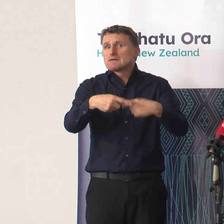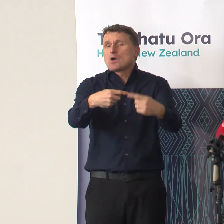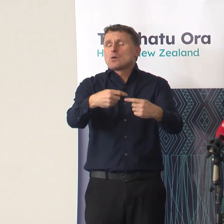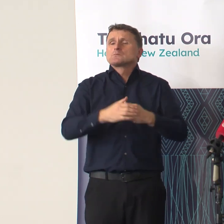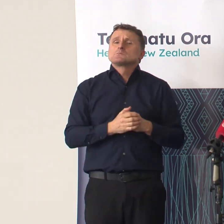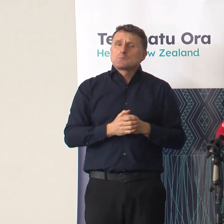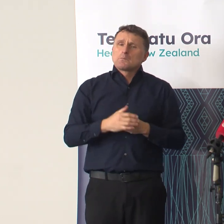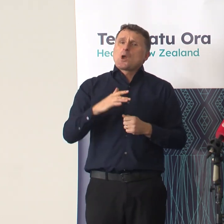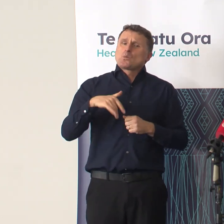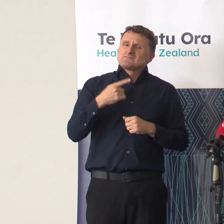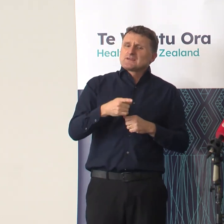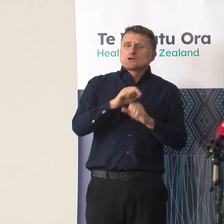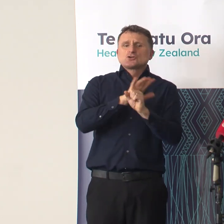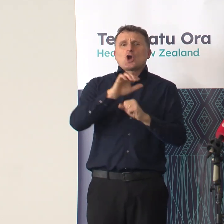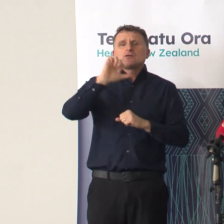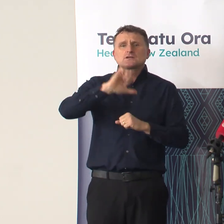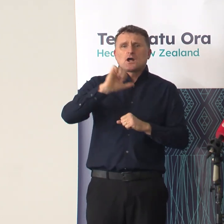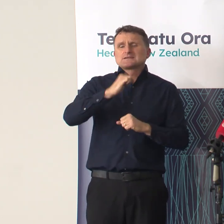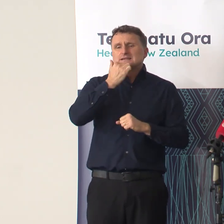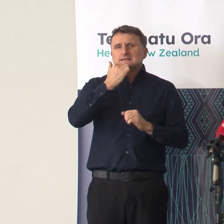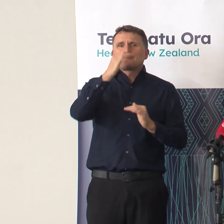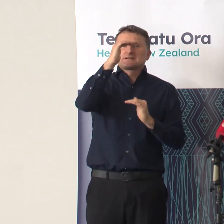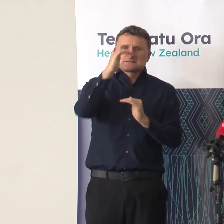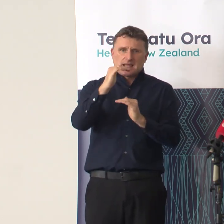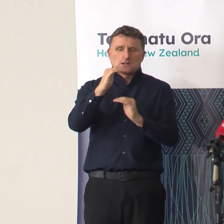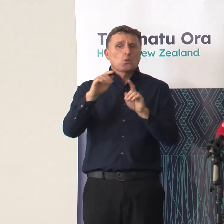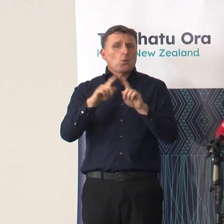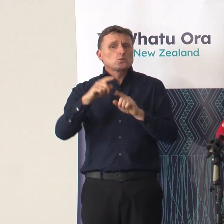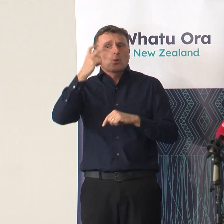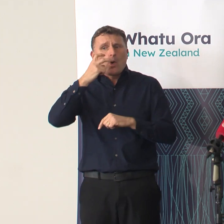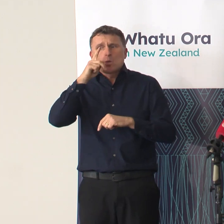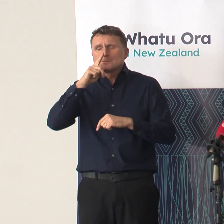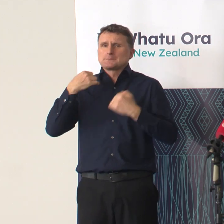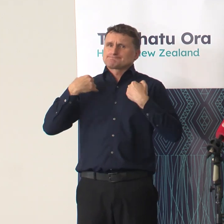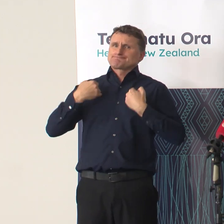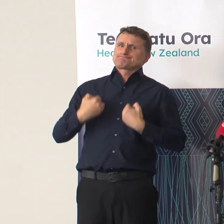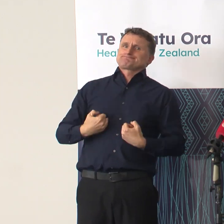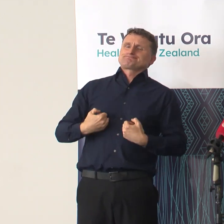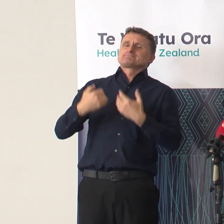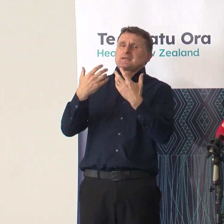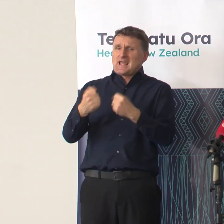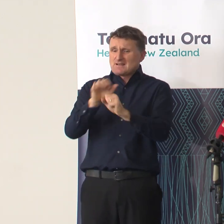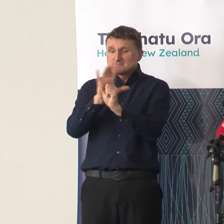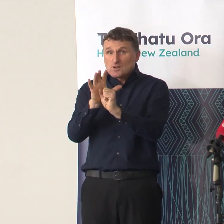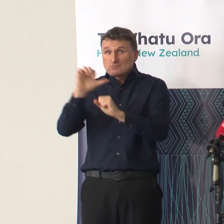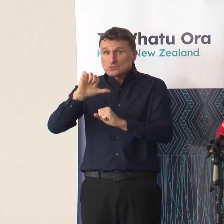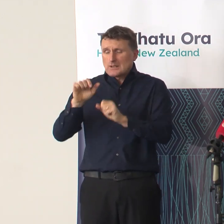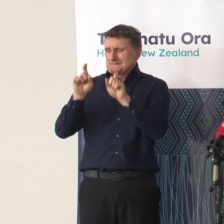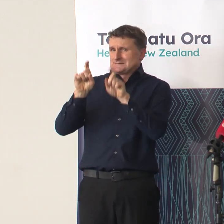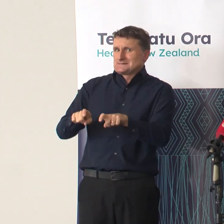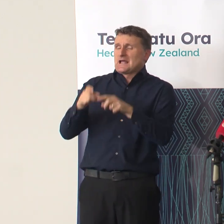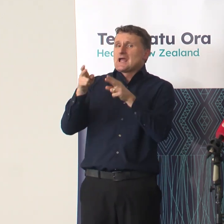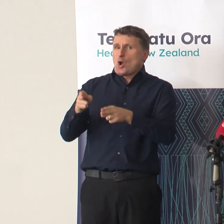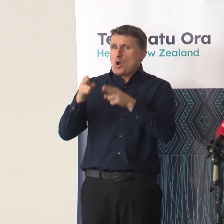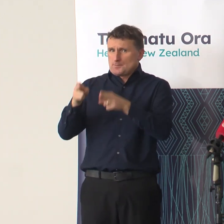flowing through to a reduction in severely ill people with COVID-19 who might have been requiring hospital level care